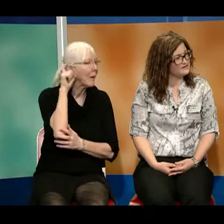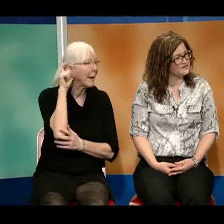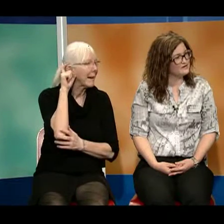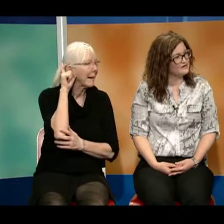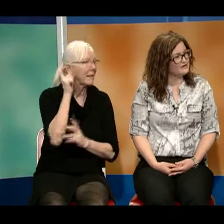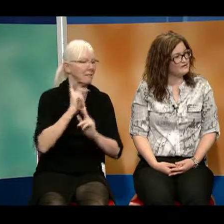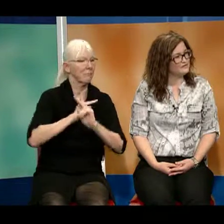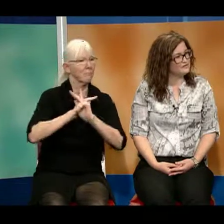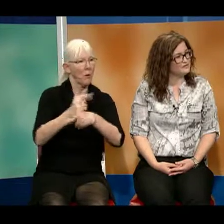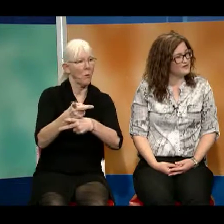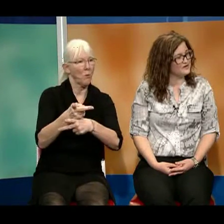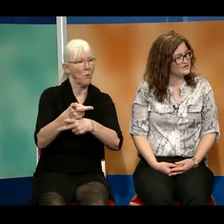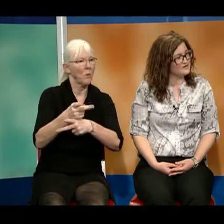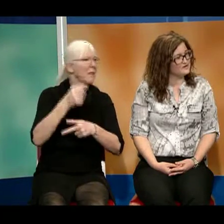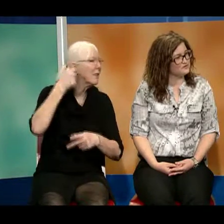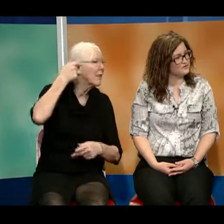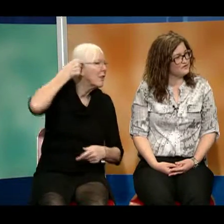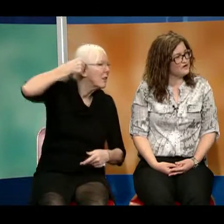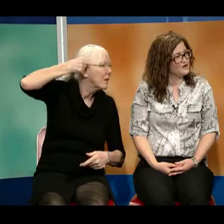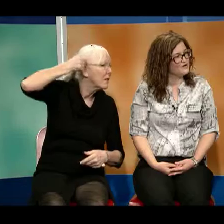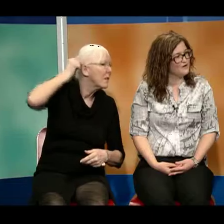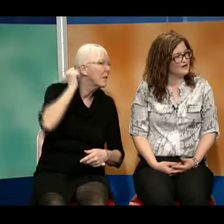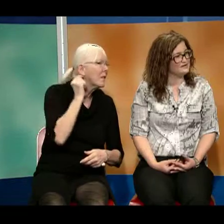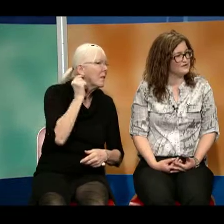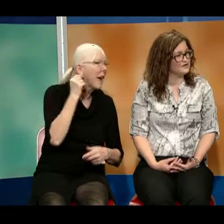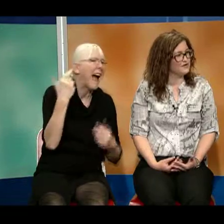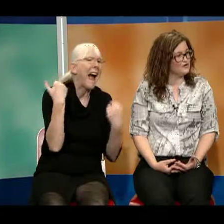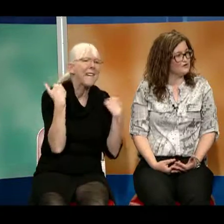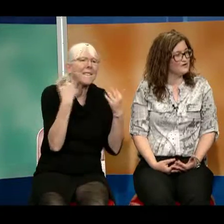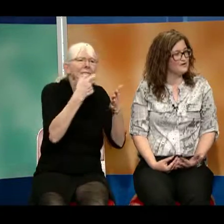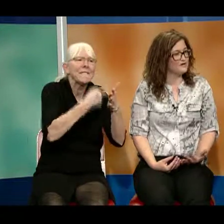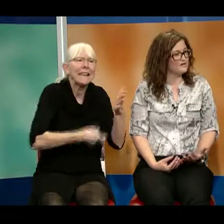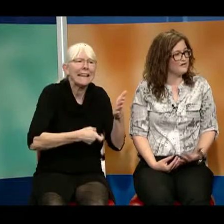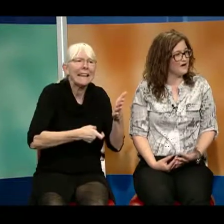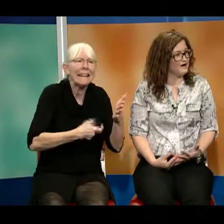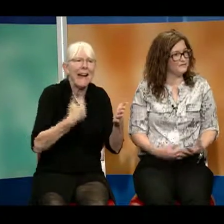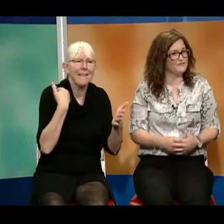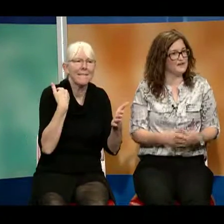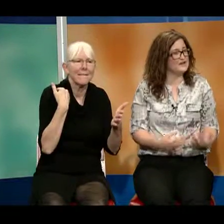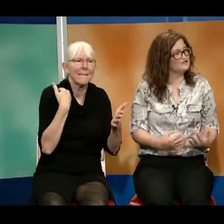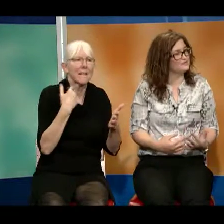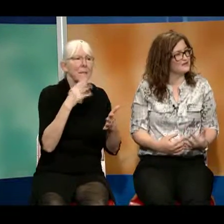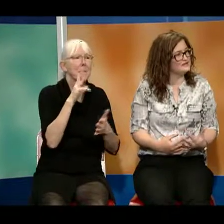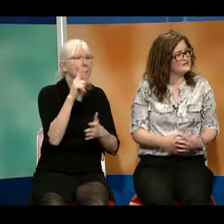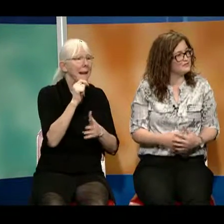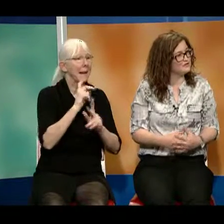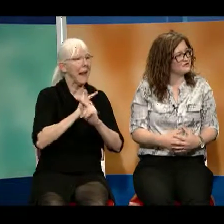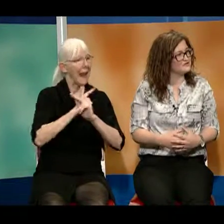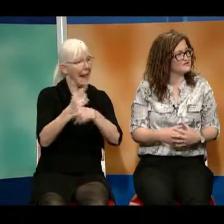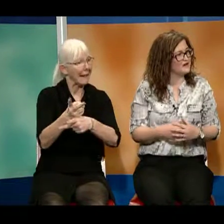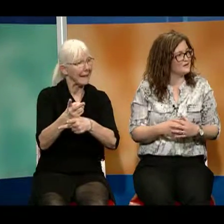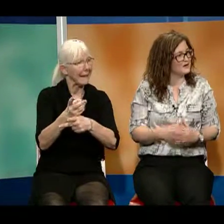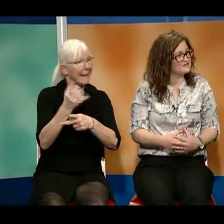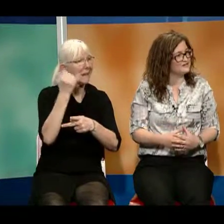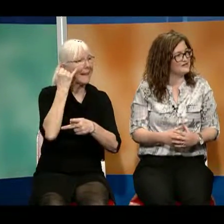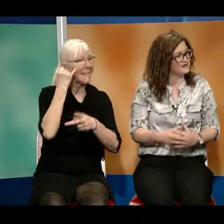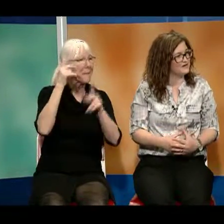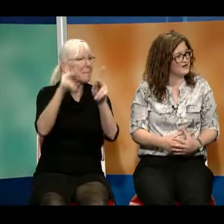to an individual who has no financial means to purchase a basic hearing